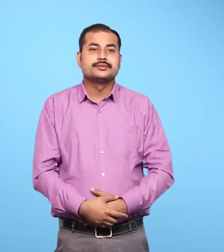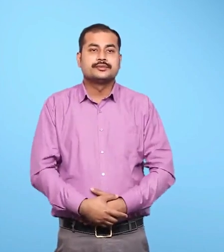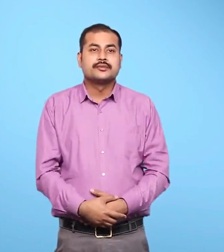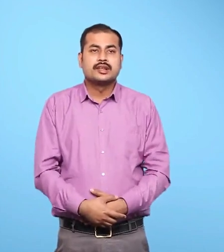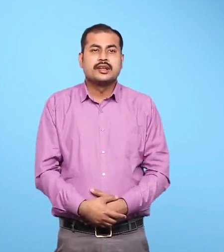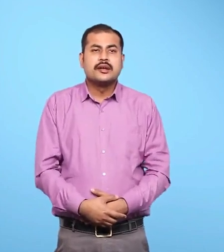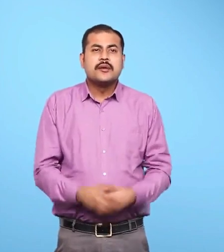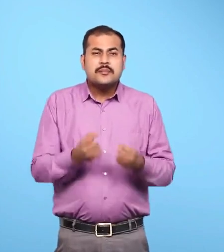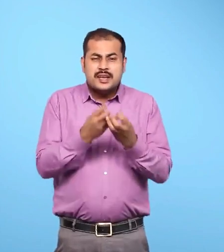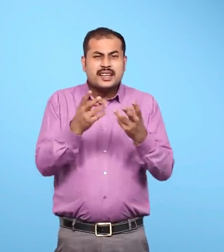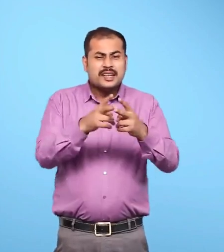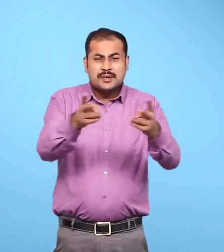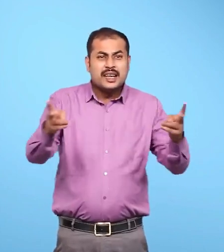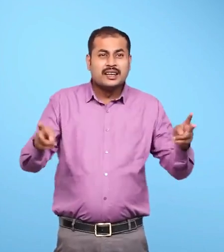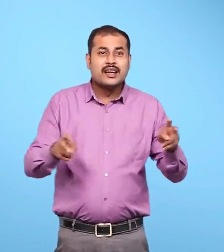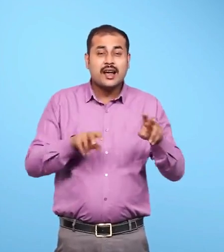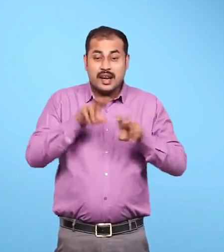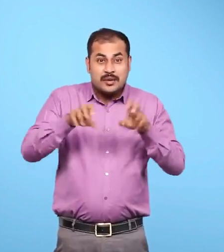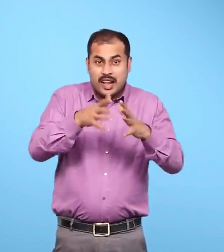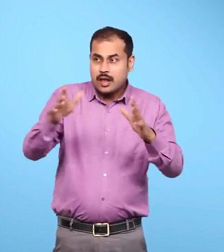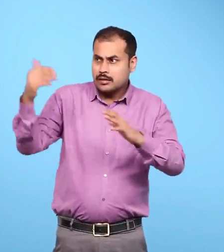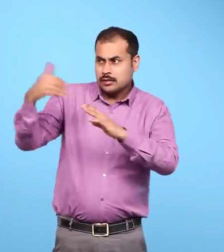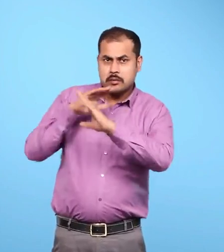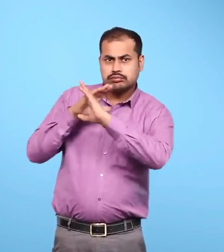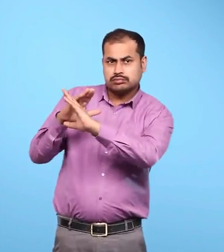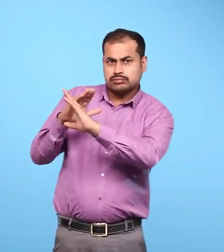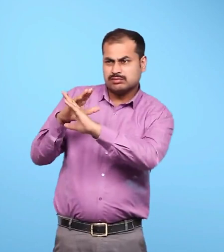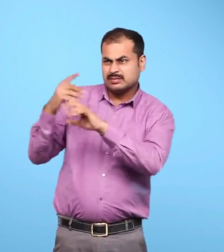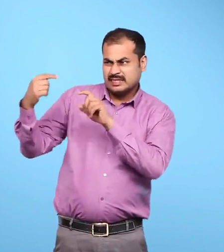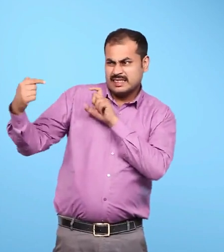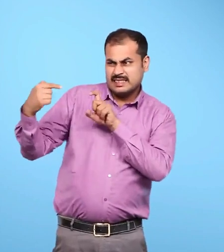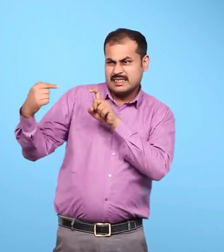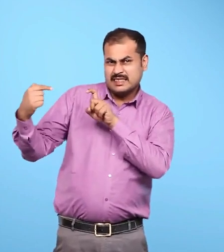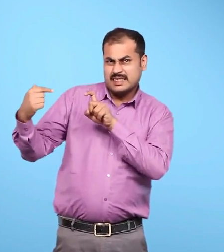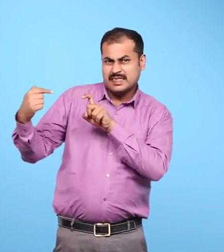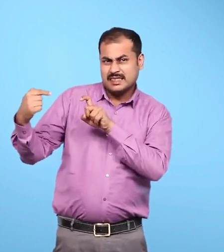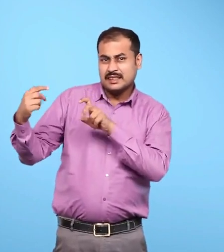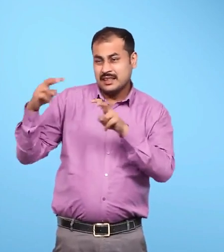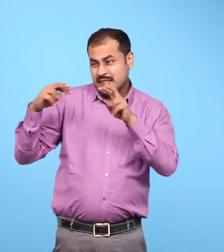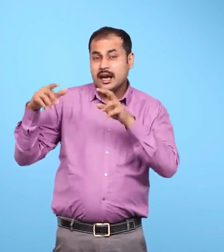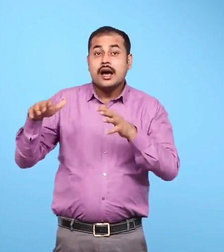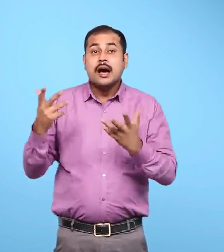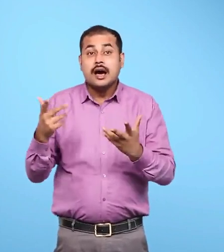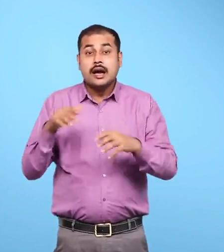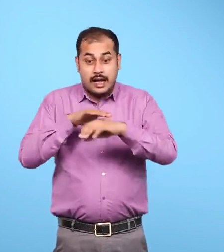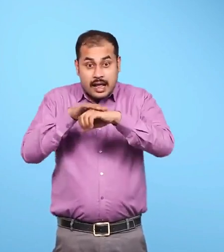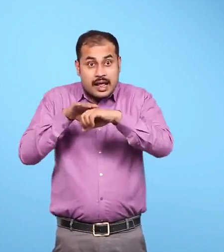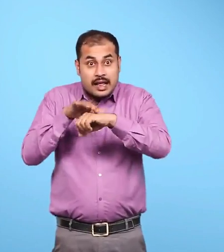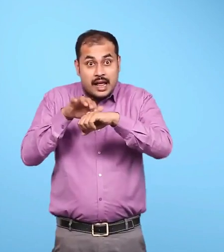There are many animals that protect themselves from their enemies with their outer cover or shells